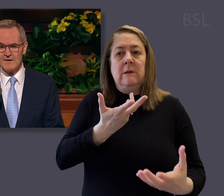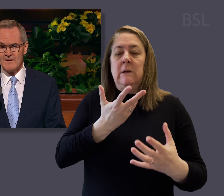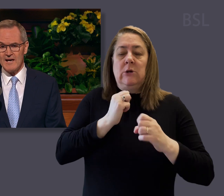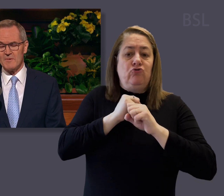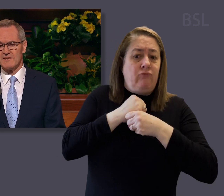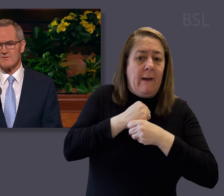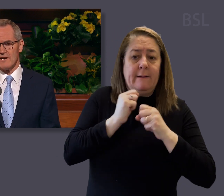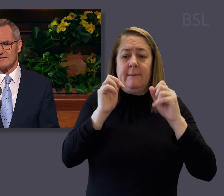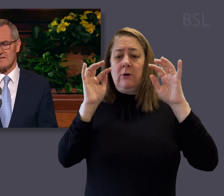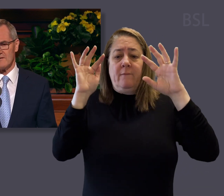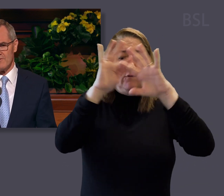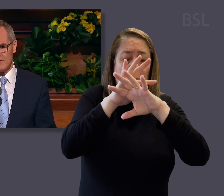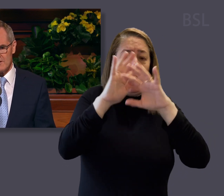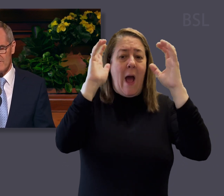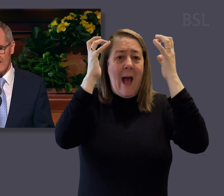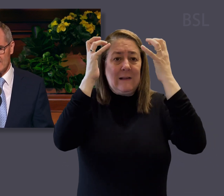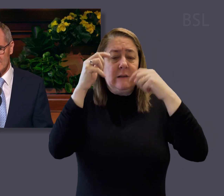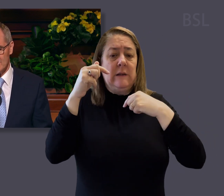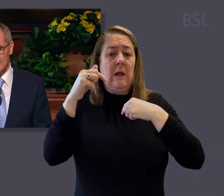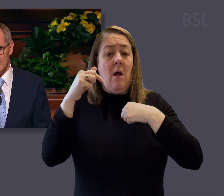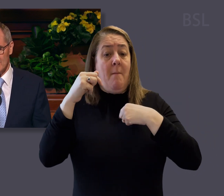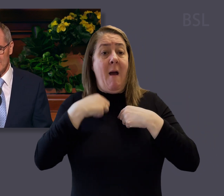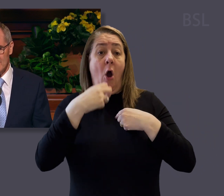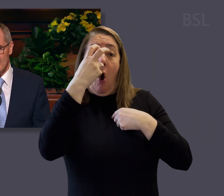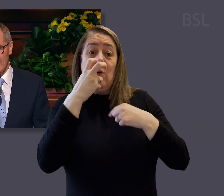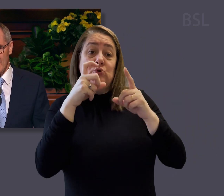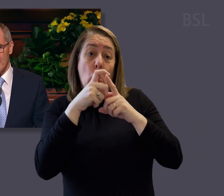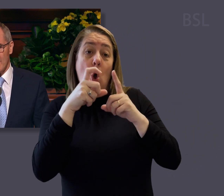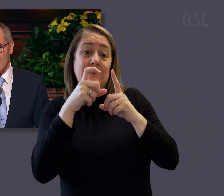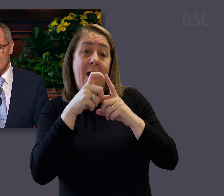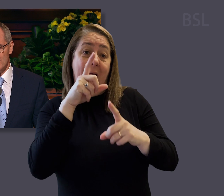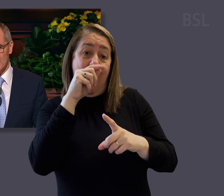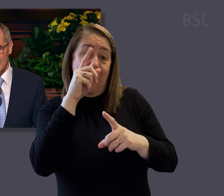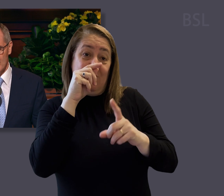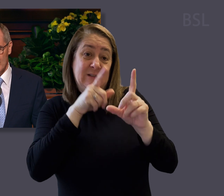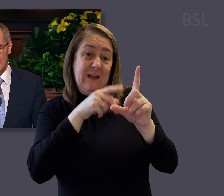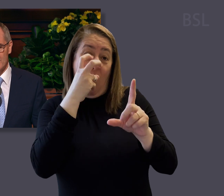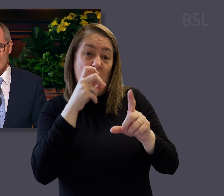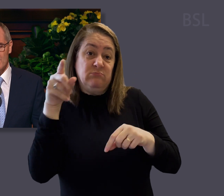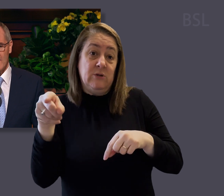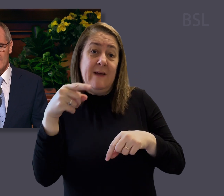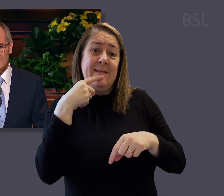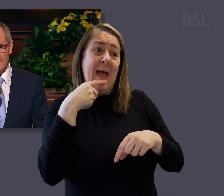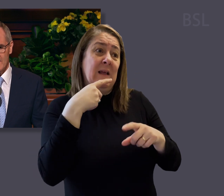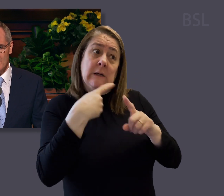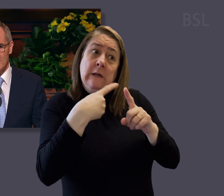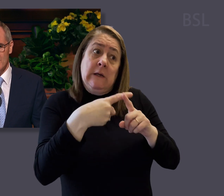She Amid the stress and confusion of that accident scene, our eldest daughter, 11-year-old Kate, said with